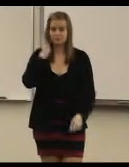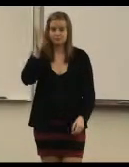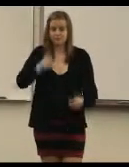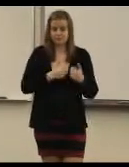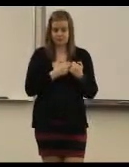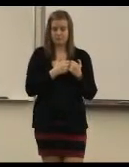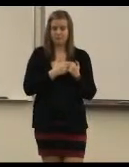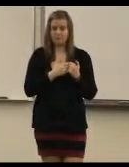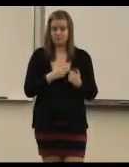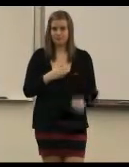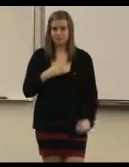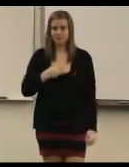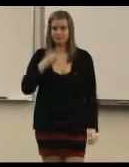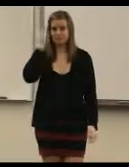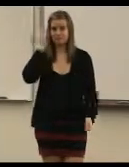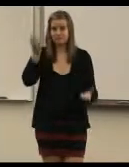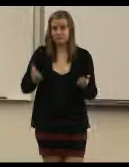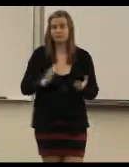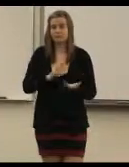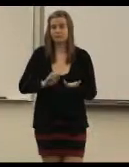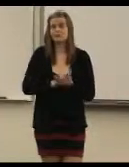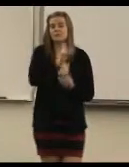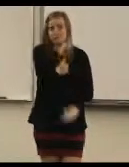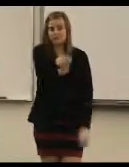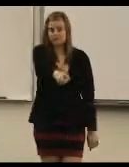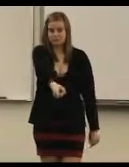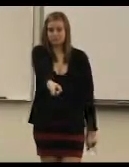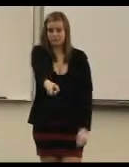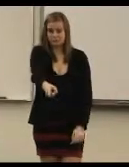Hey baby, I think I want to marry you.